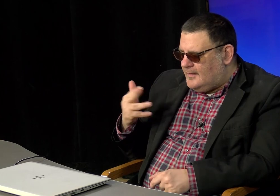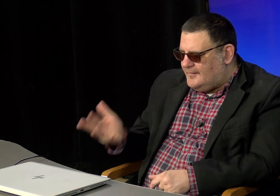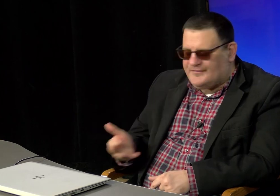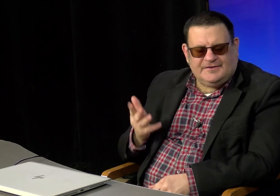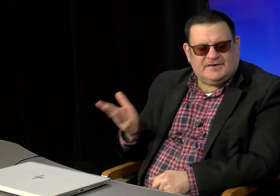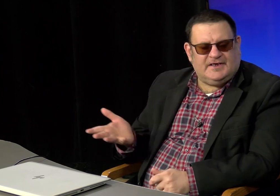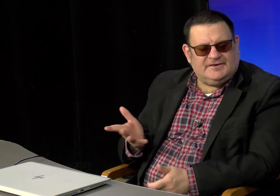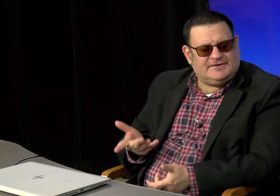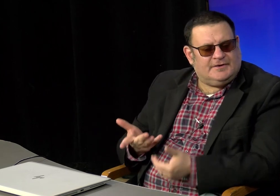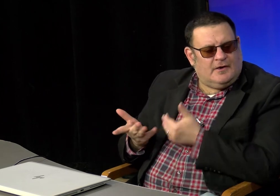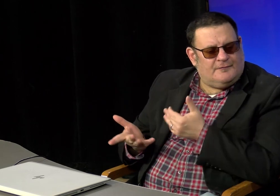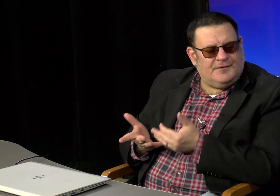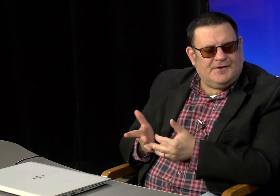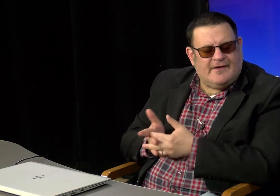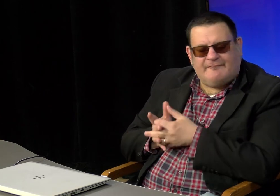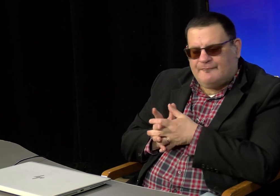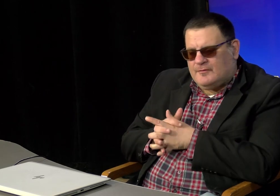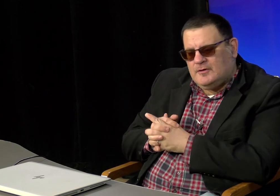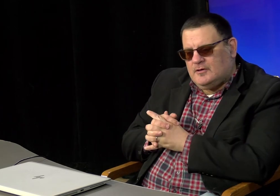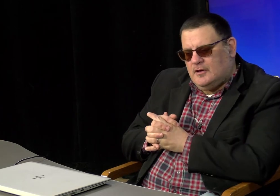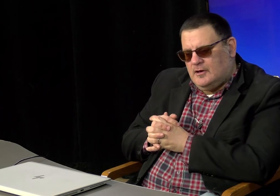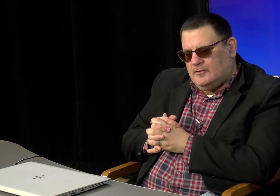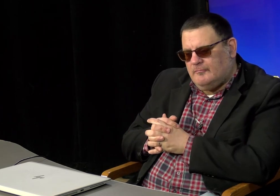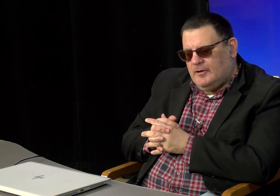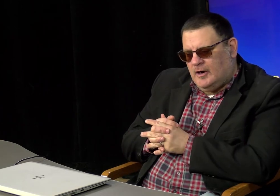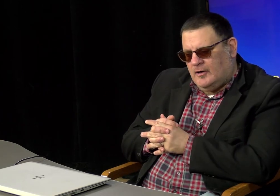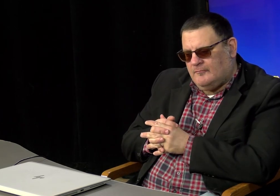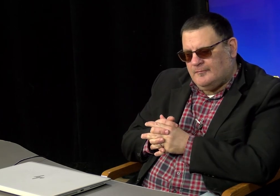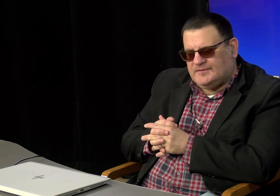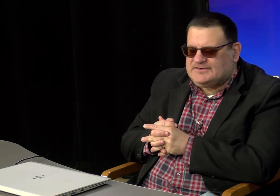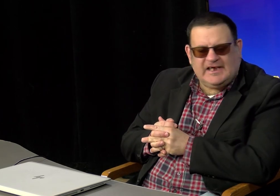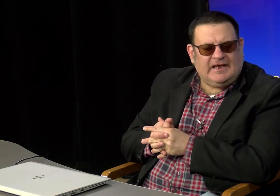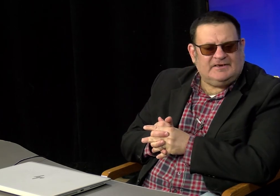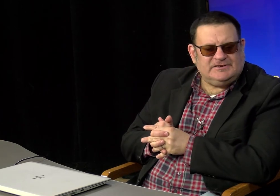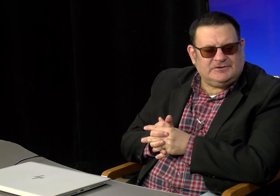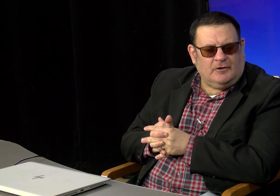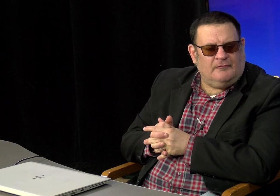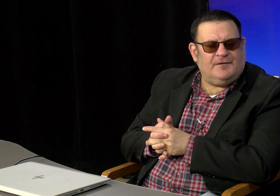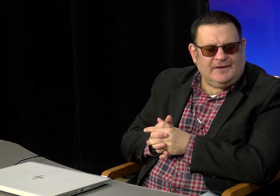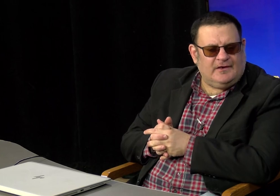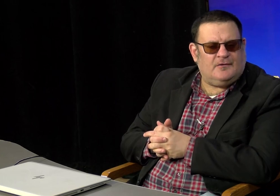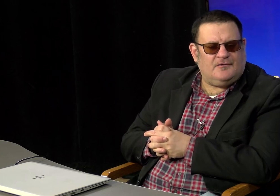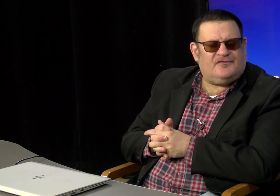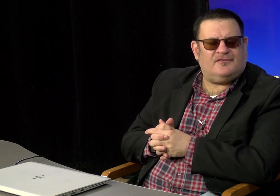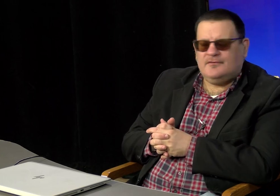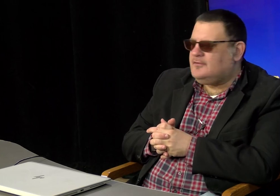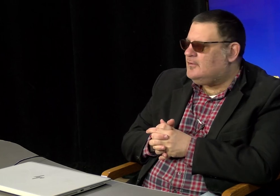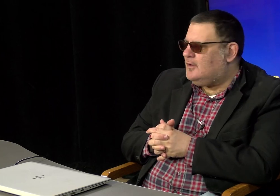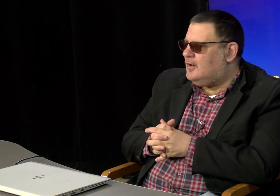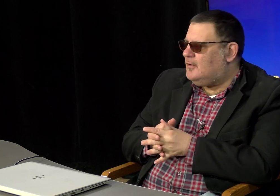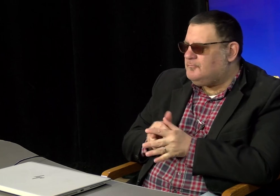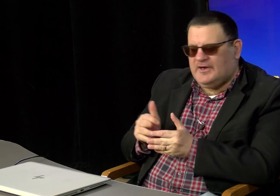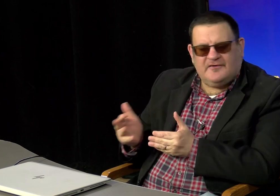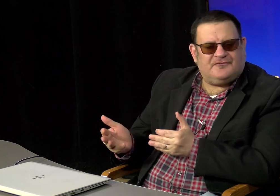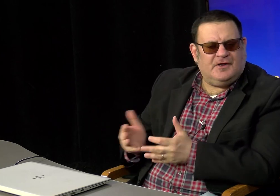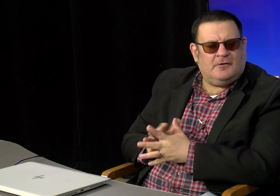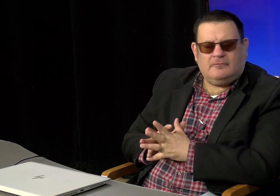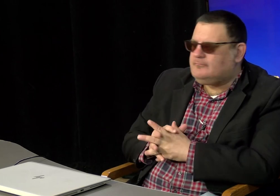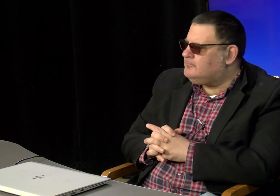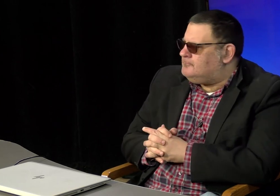has education of the deaf, uh, changed over the years? Um, yes, no? Oh Yes,